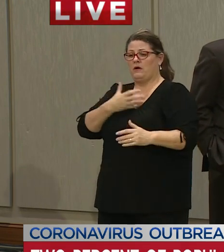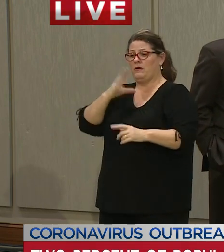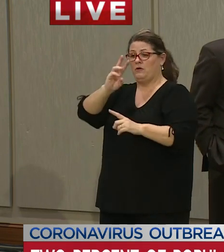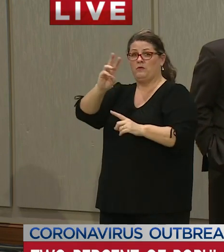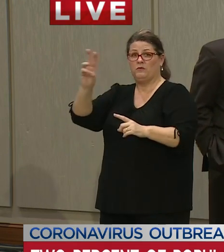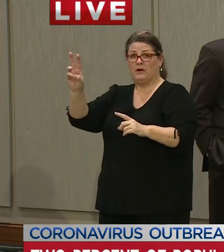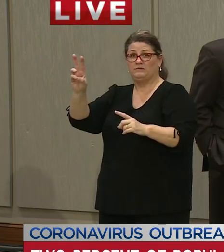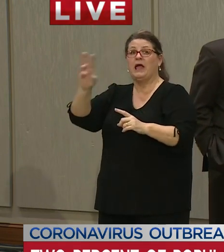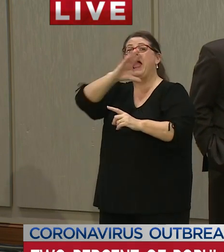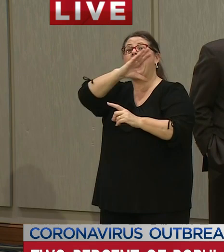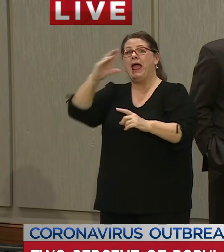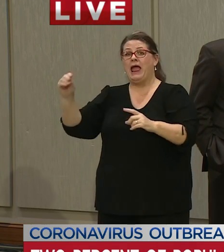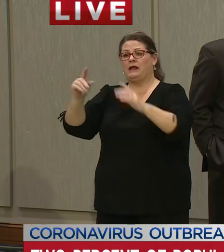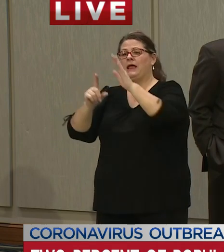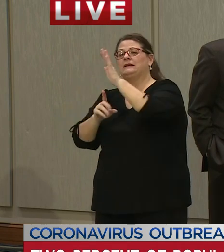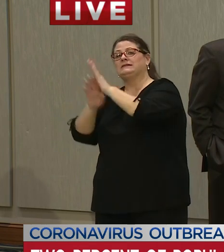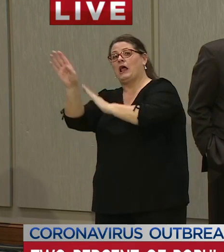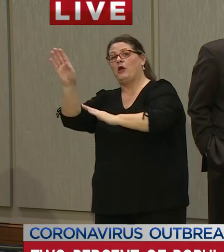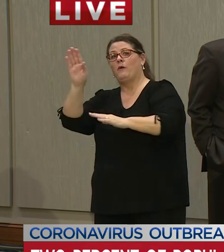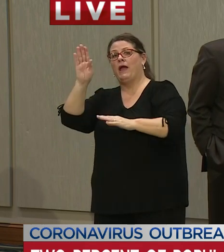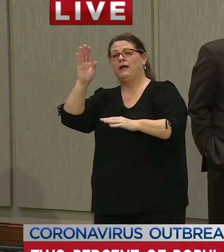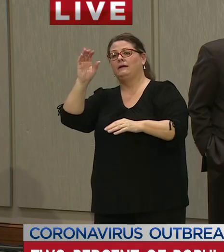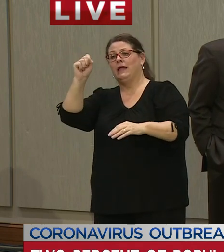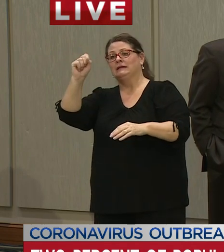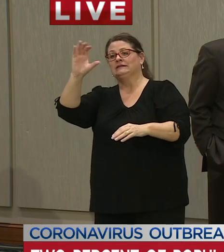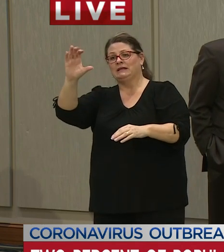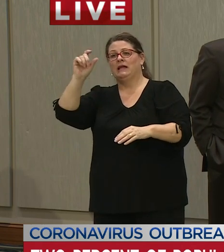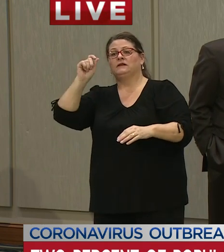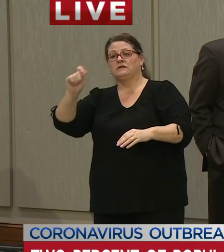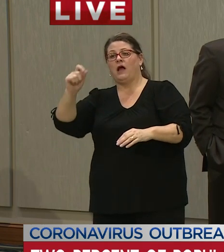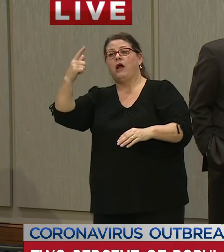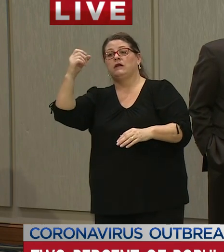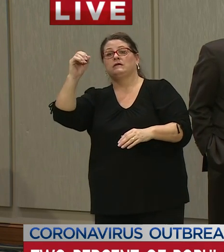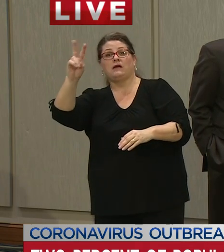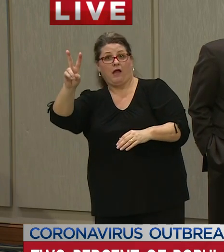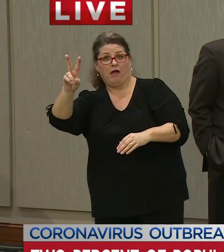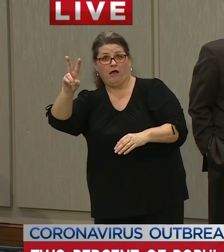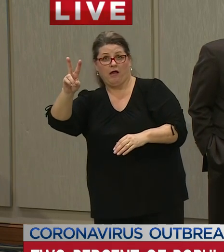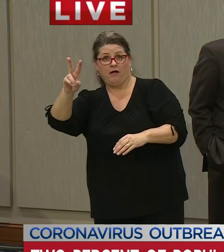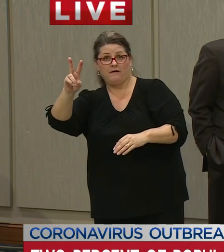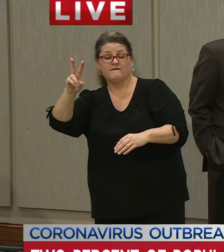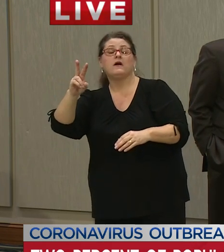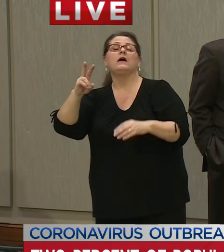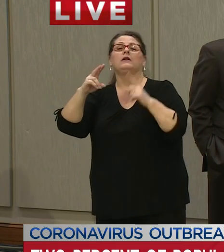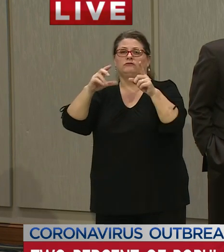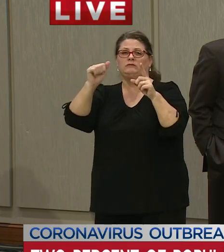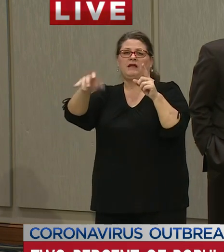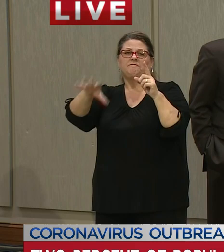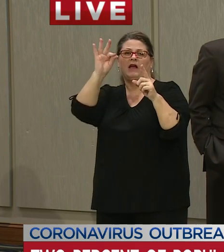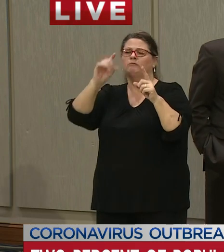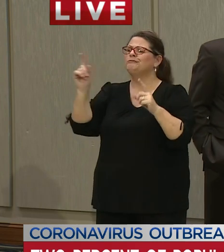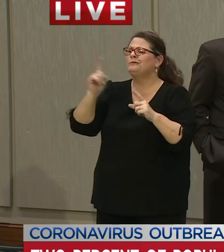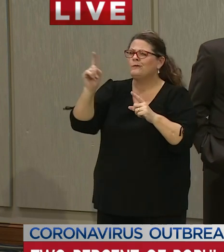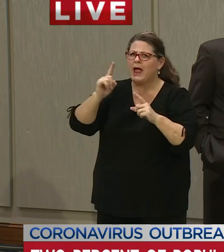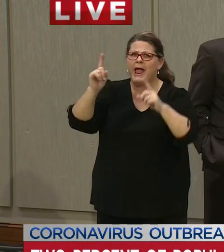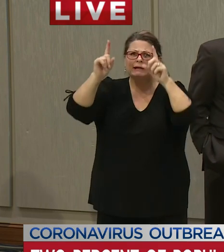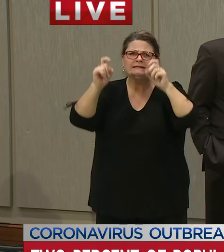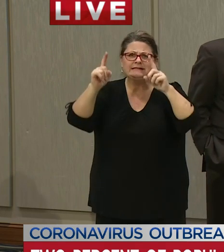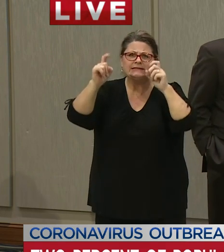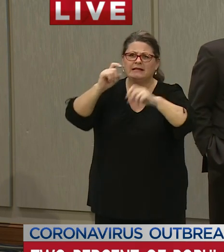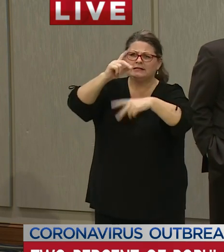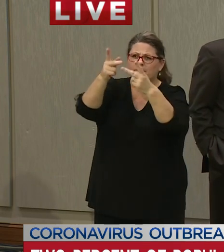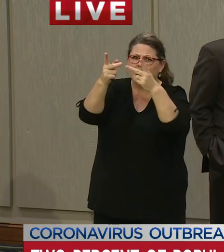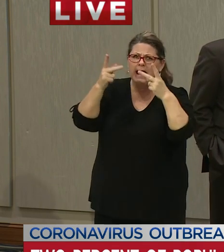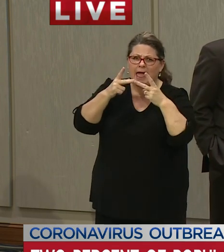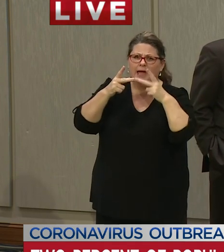.sc.gov on one of their panels that you can click on it and find out where are the testing sites not only